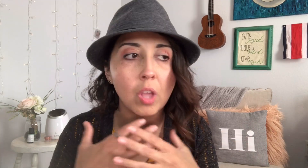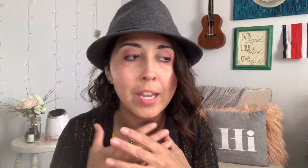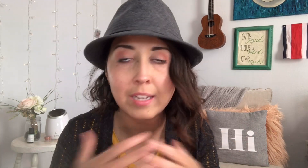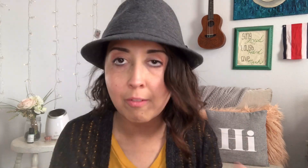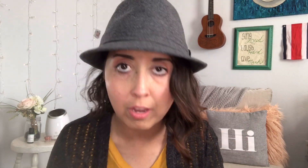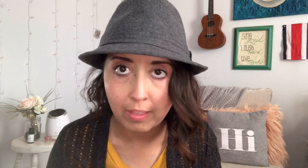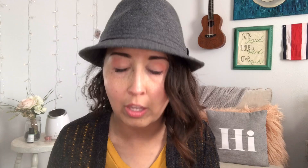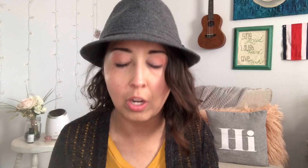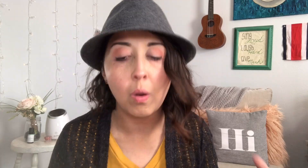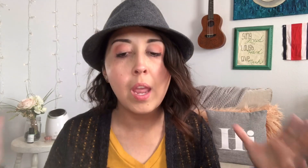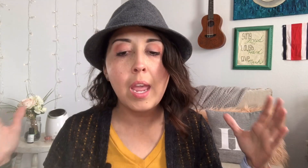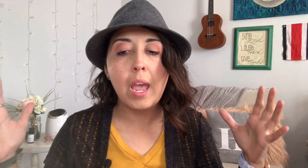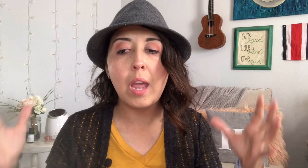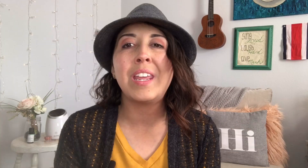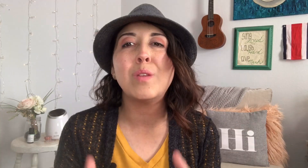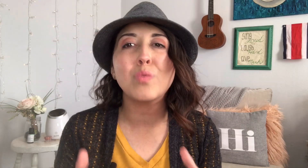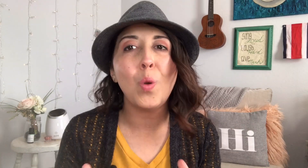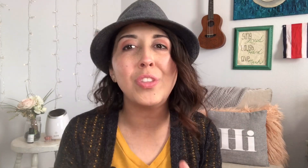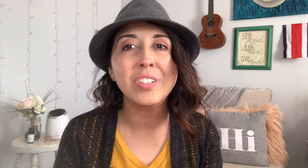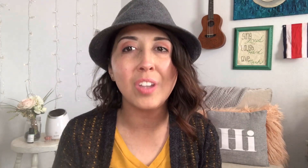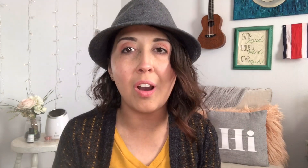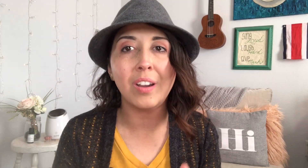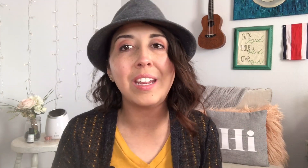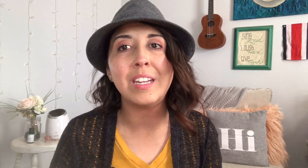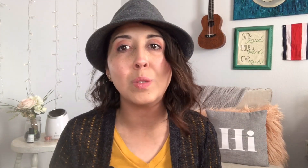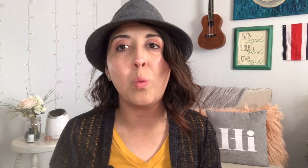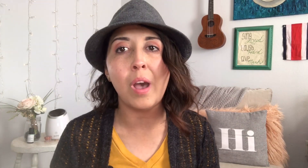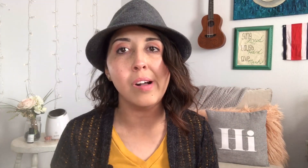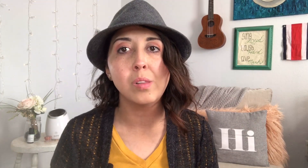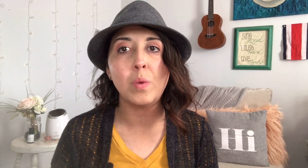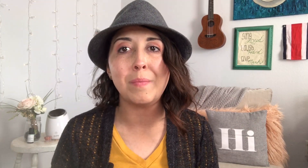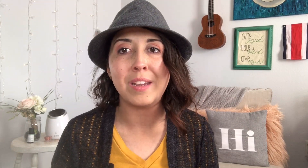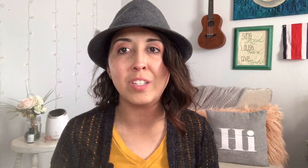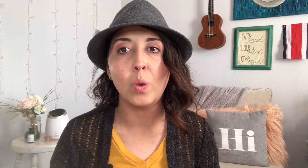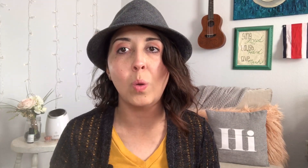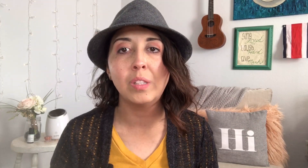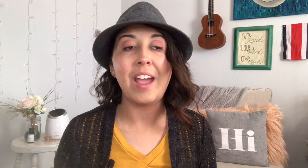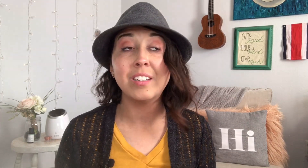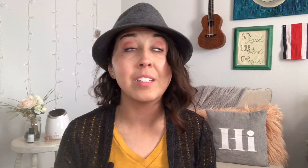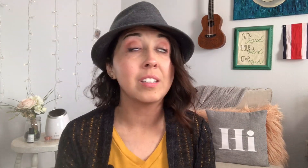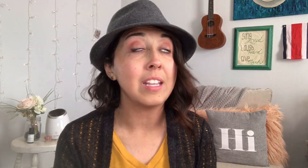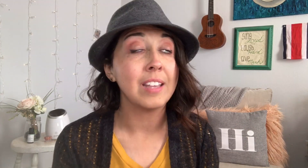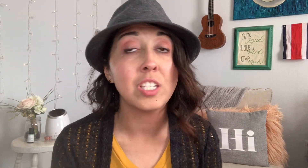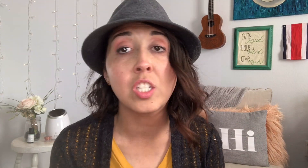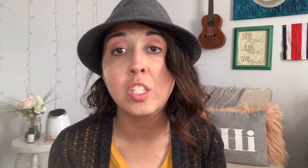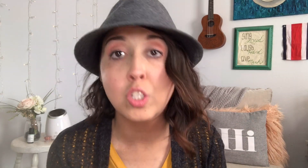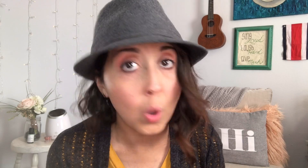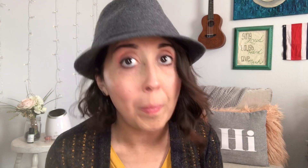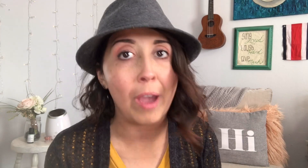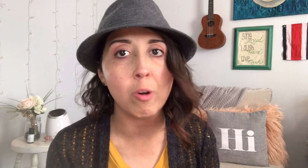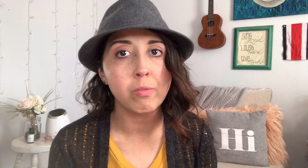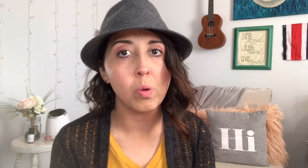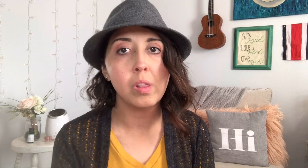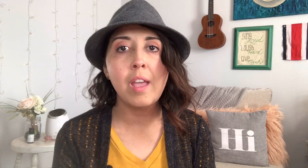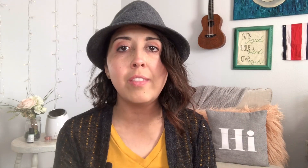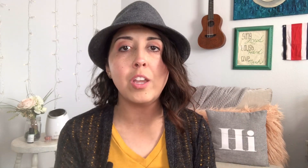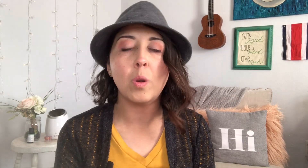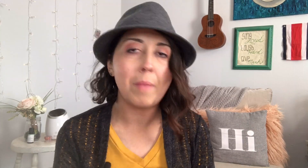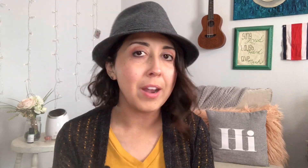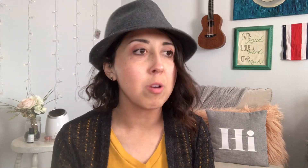lost everything you know he wrote the song it is well with my soul I just think that's so powerful that no matter